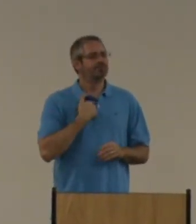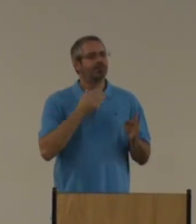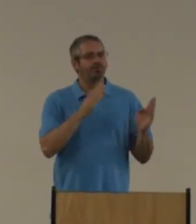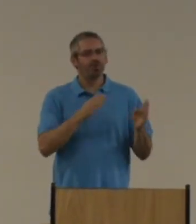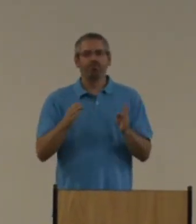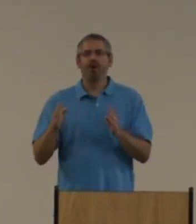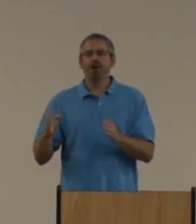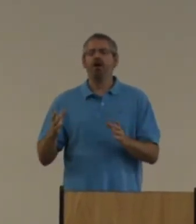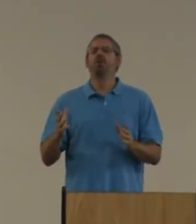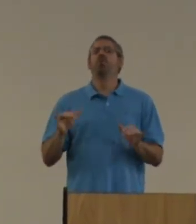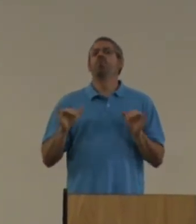Peace within ourselves.